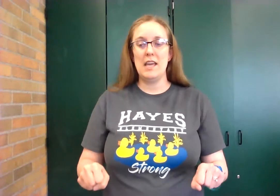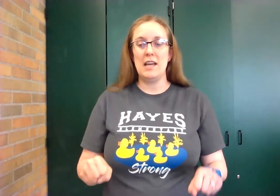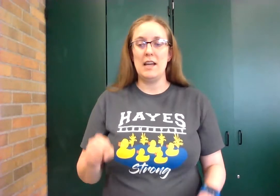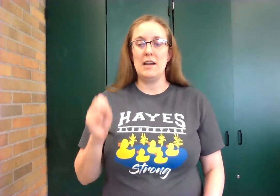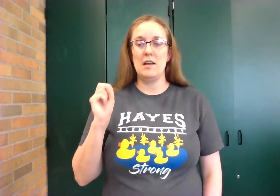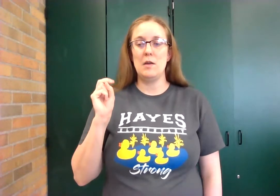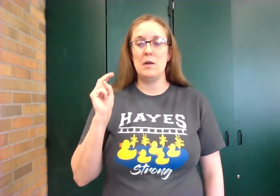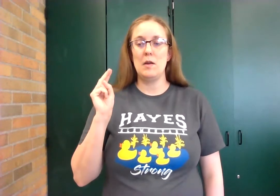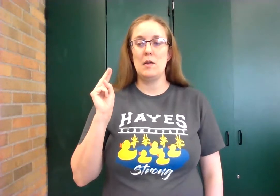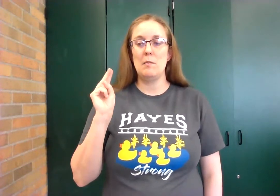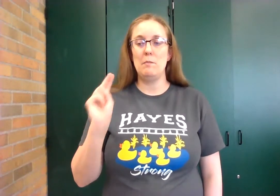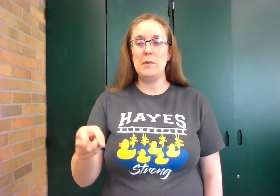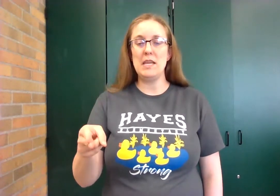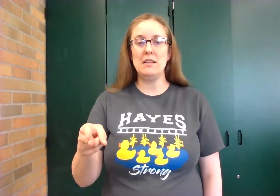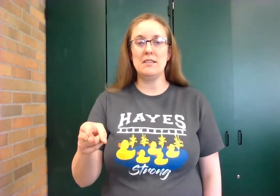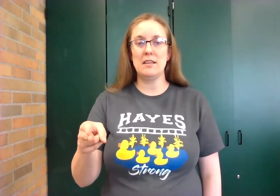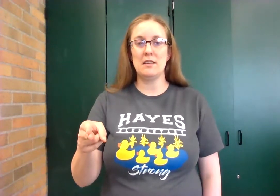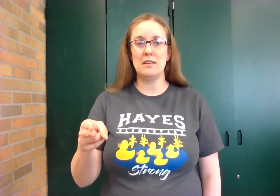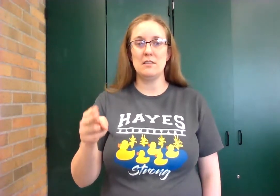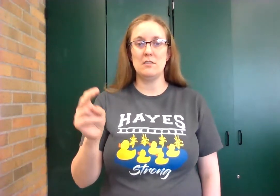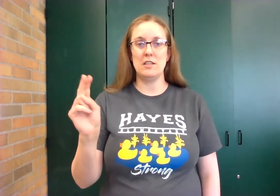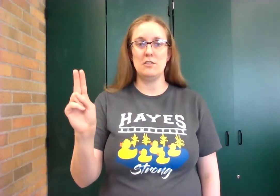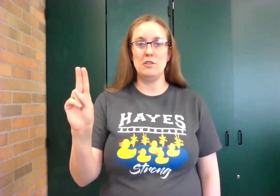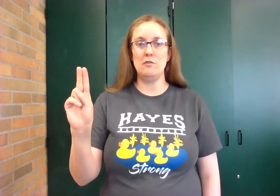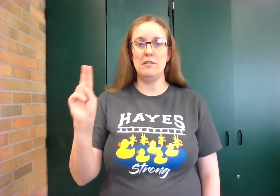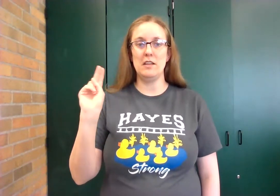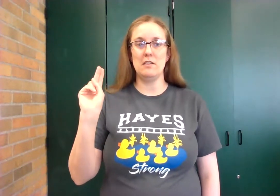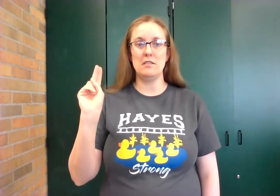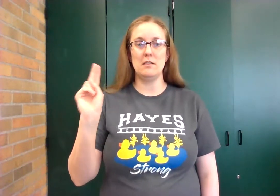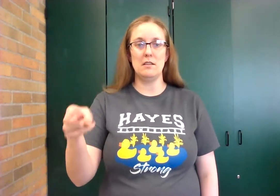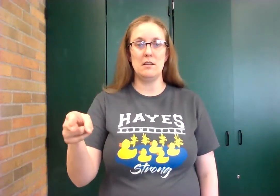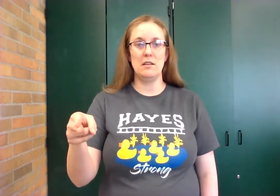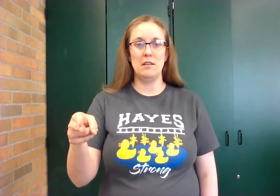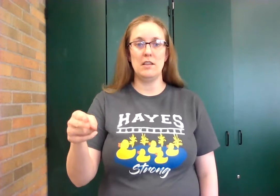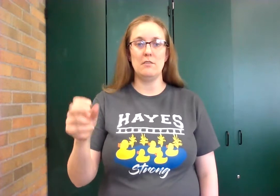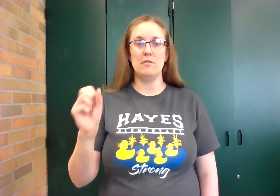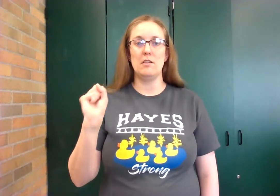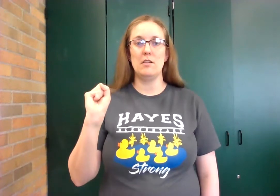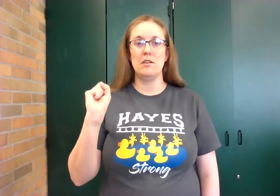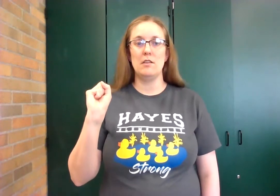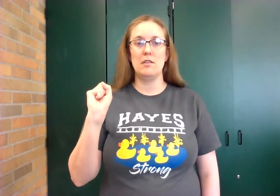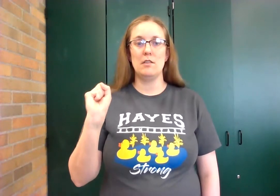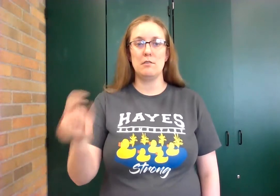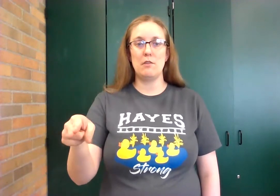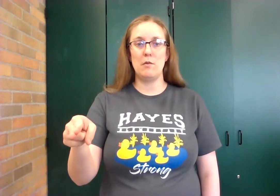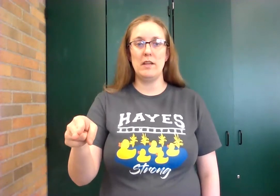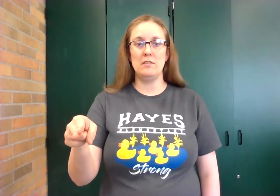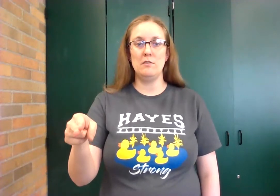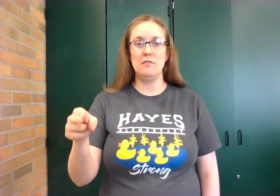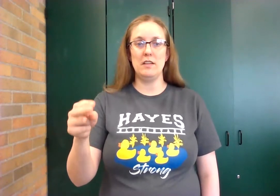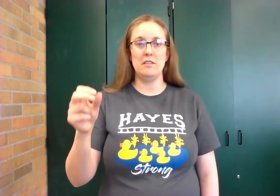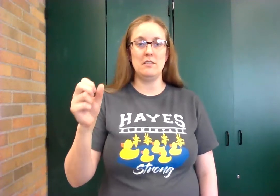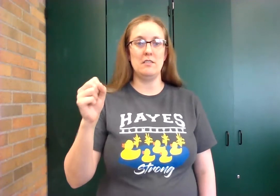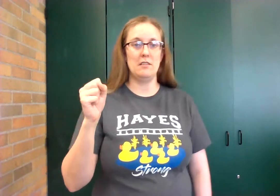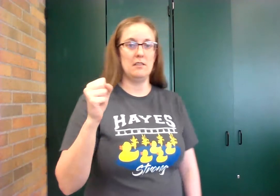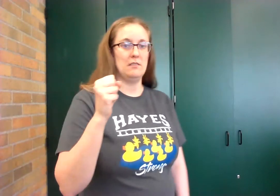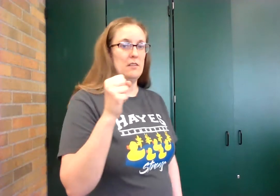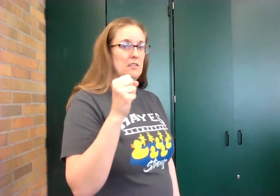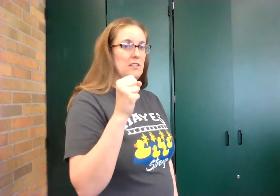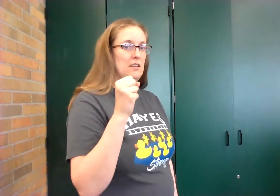beat so that's two fingers like you're throwing two fingers and it's hard to see